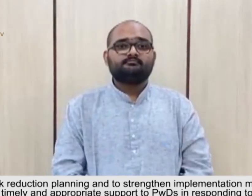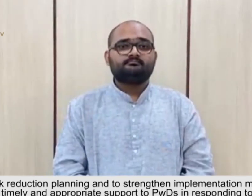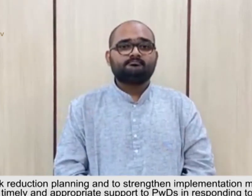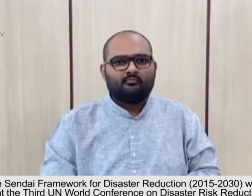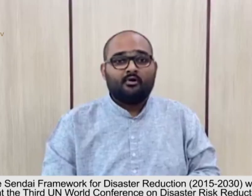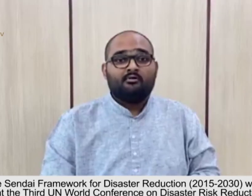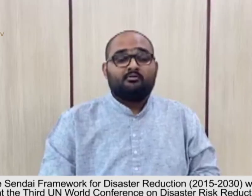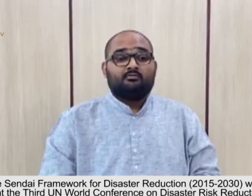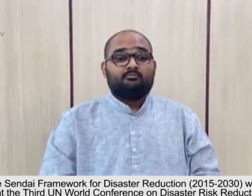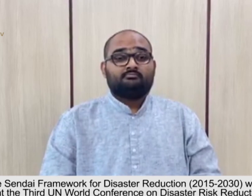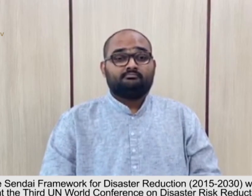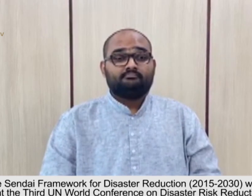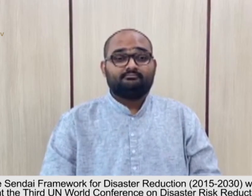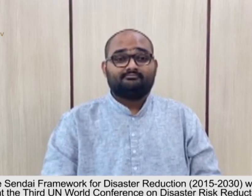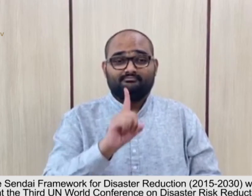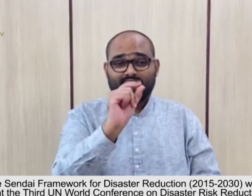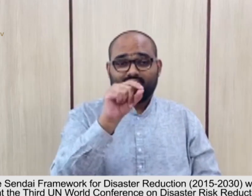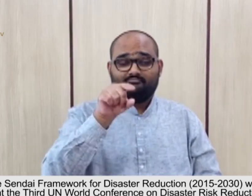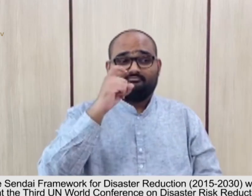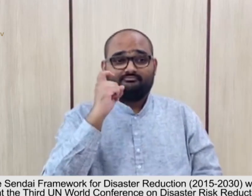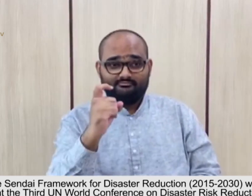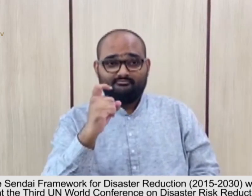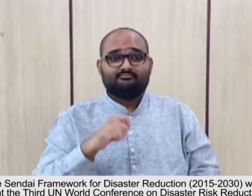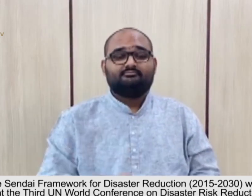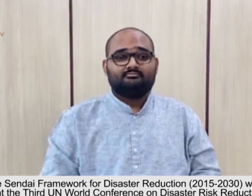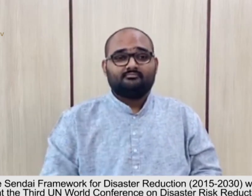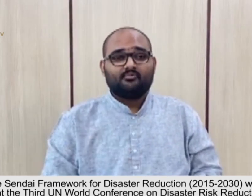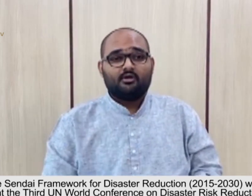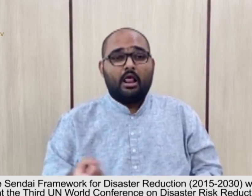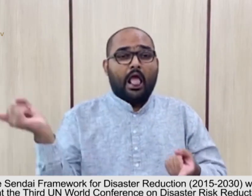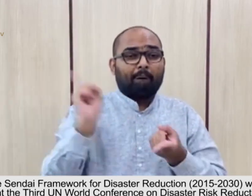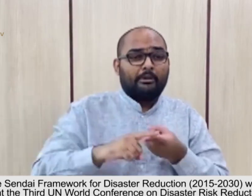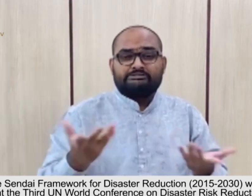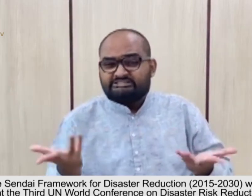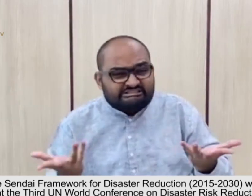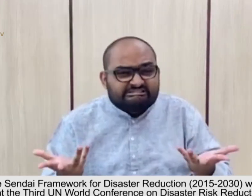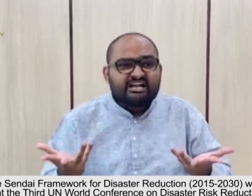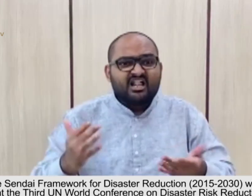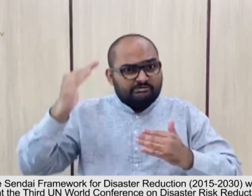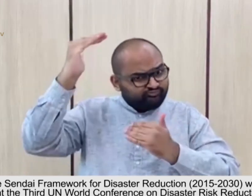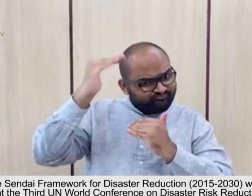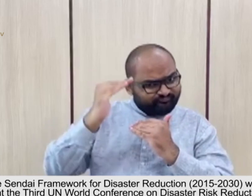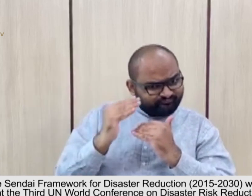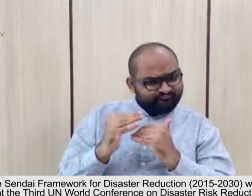10.7 The Sendai Framework for Disaster Reduction